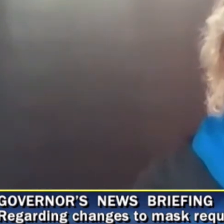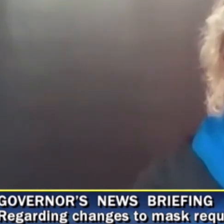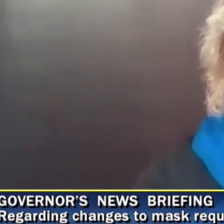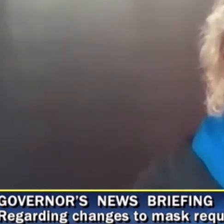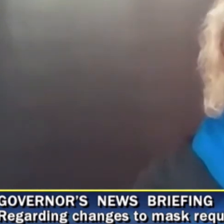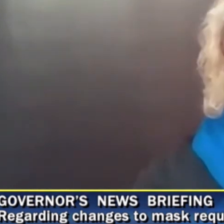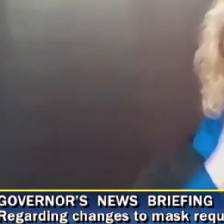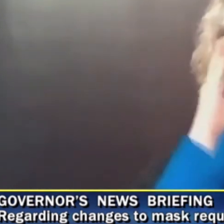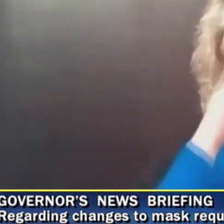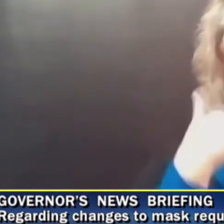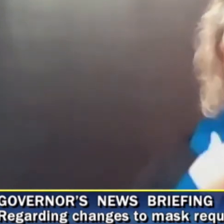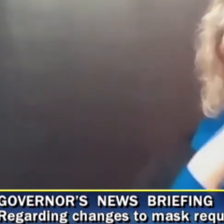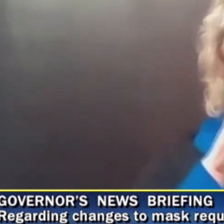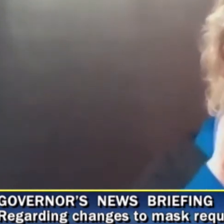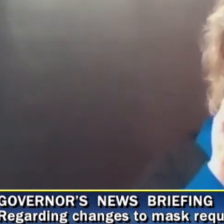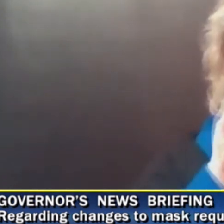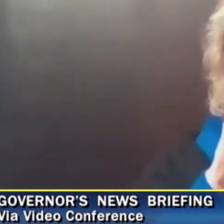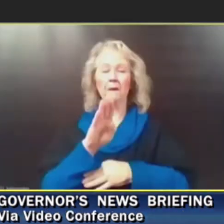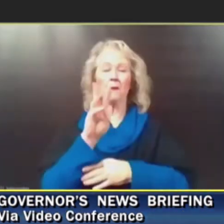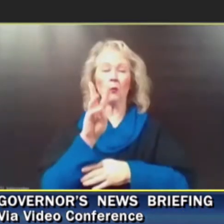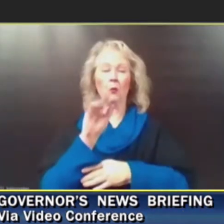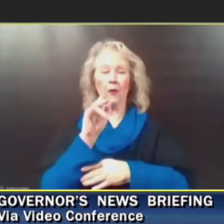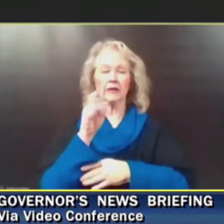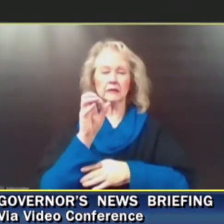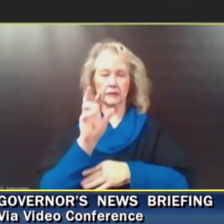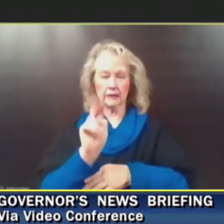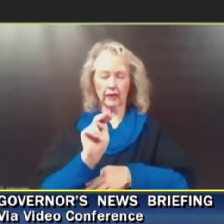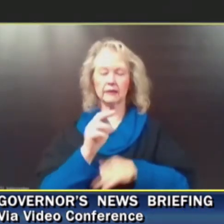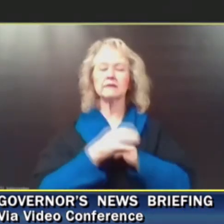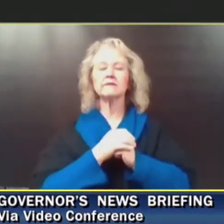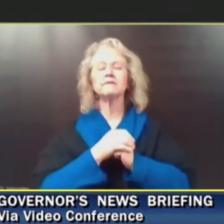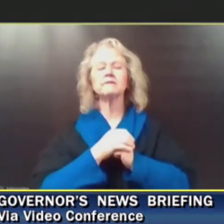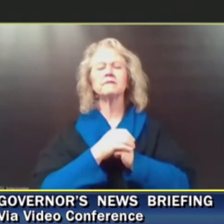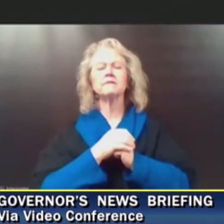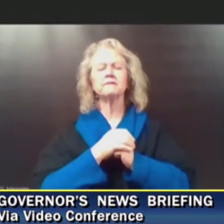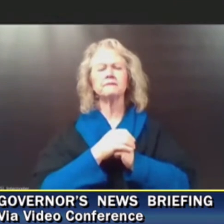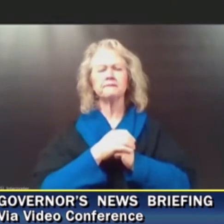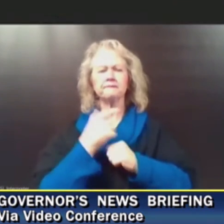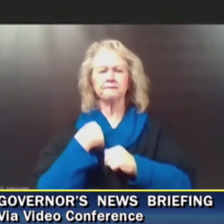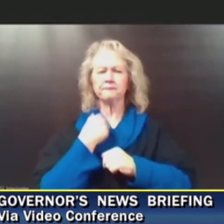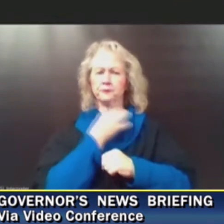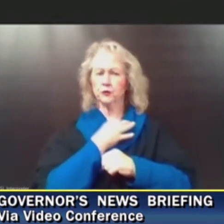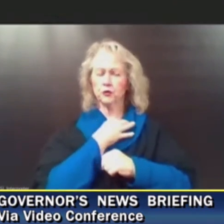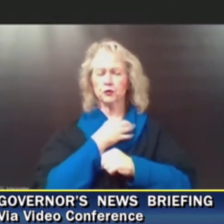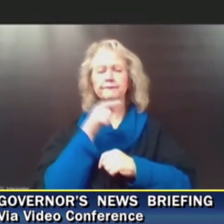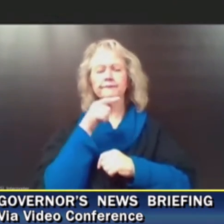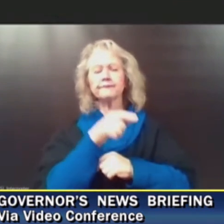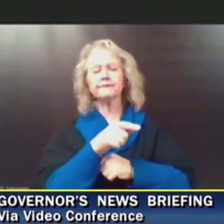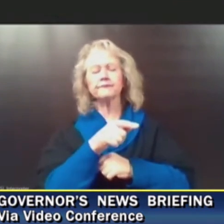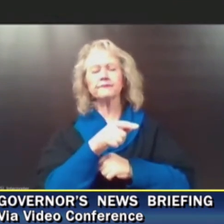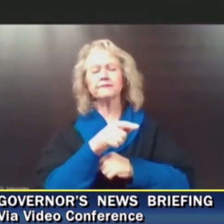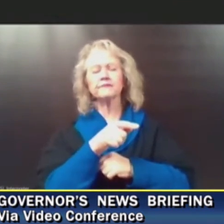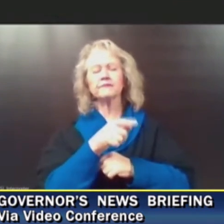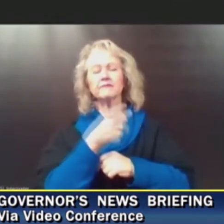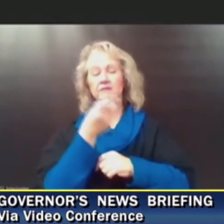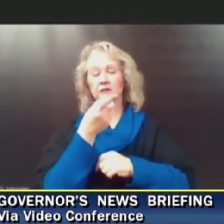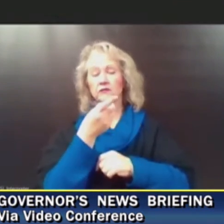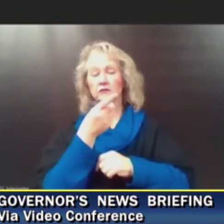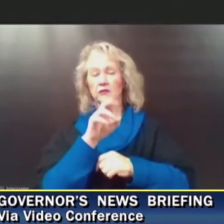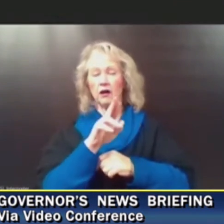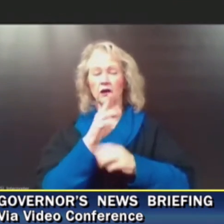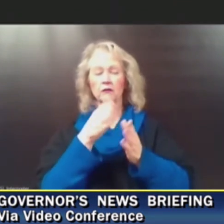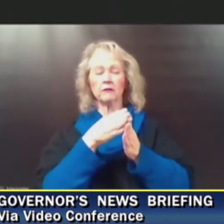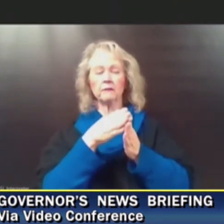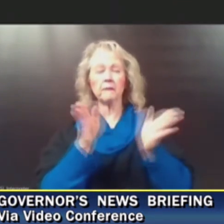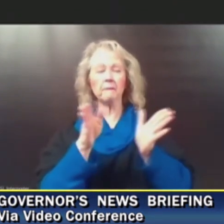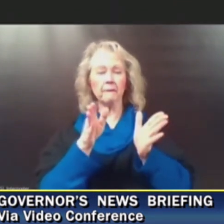Hello, this is Bob Wilson with News 8. Wondering for Dr. Juhani, are you giving any guidance? Are there numbers